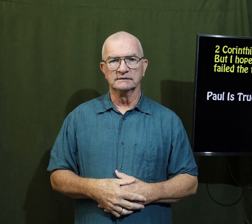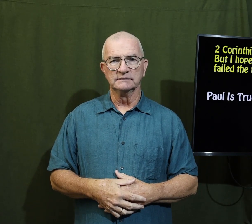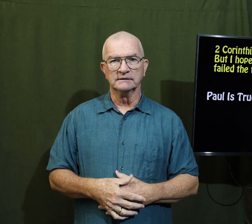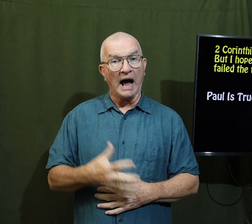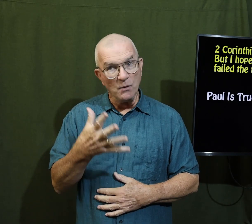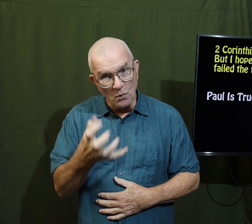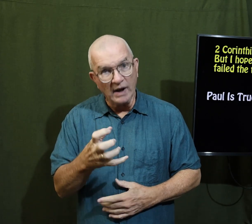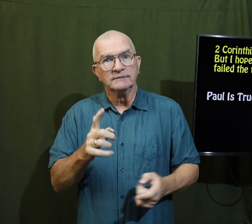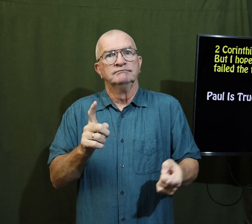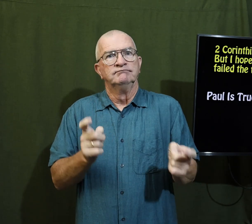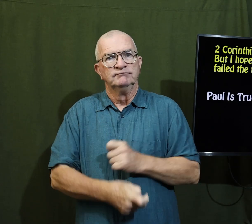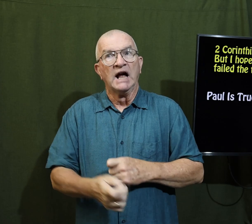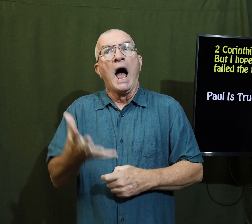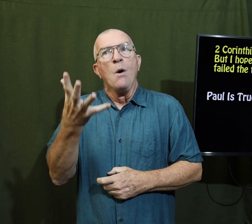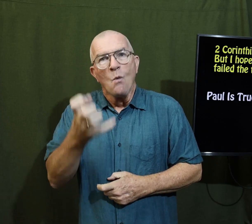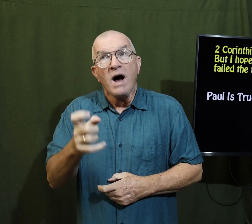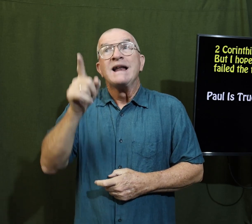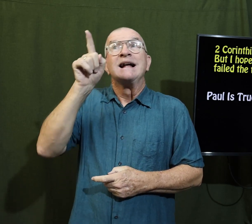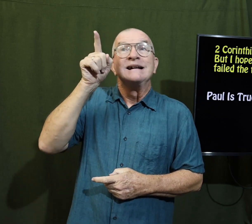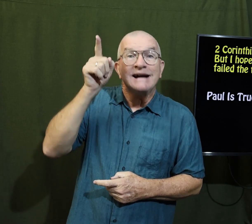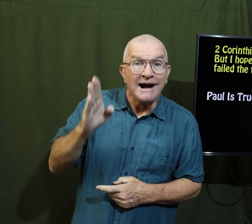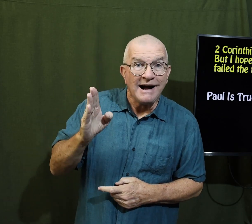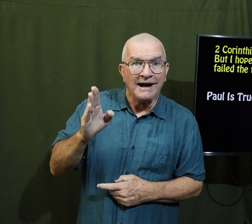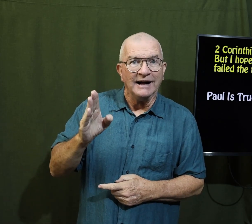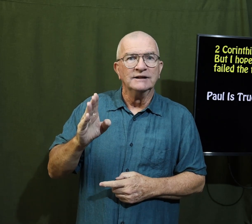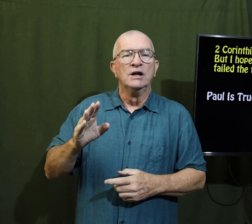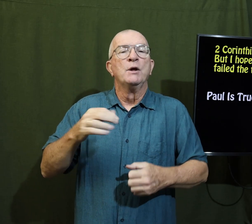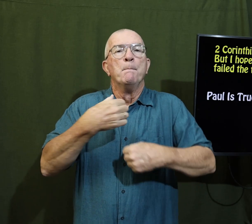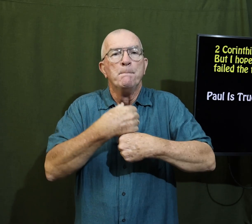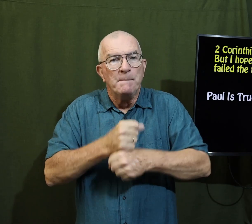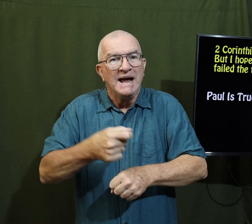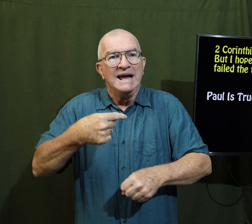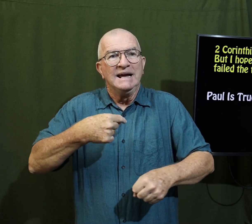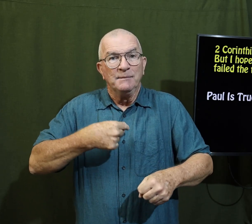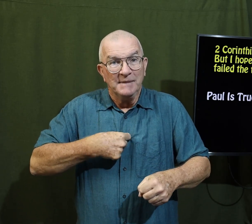do I want him to make me different